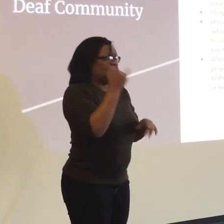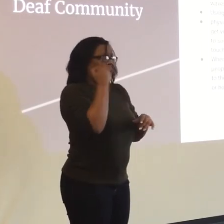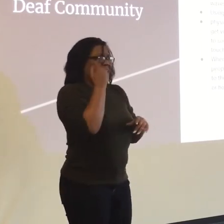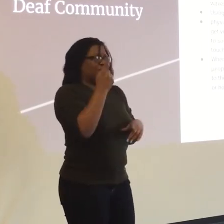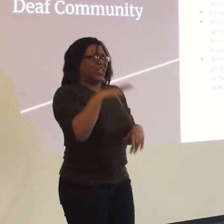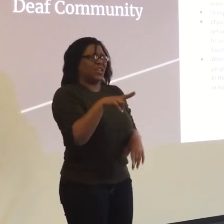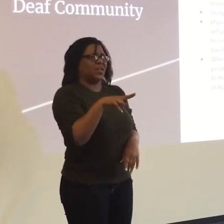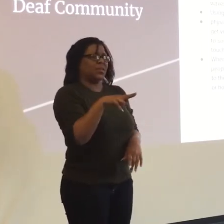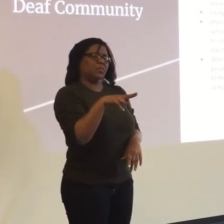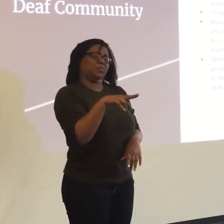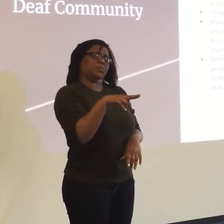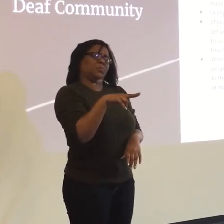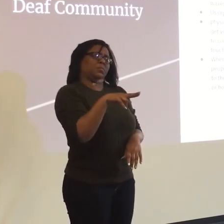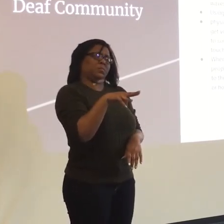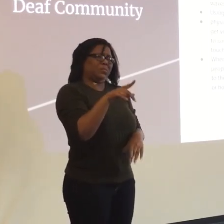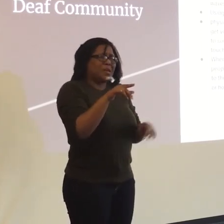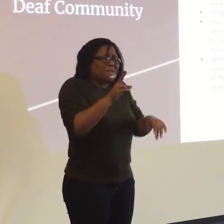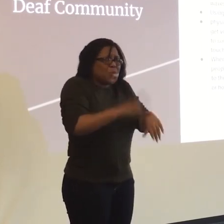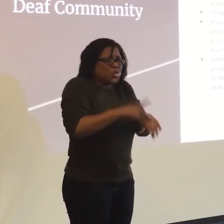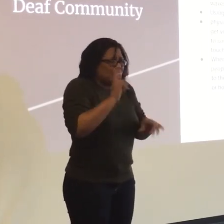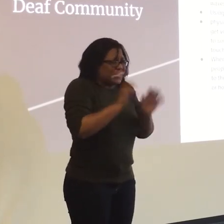But watch the person's response.